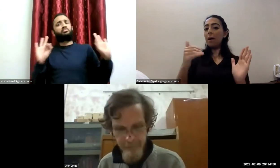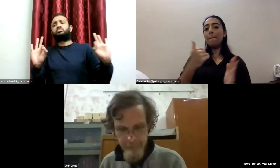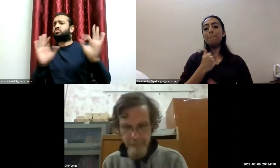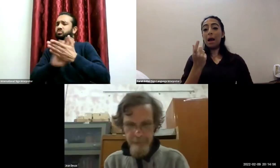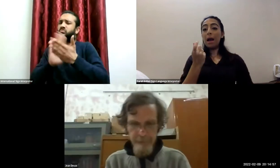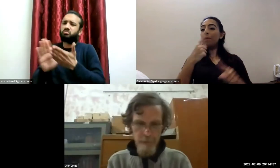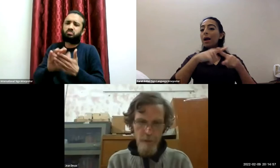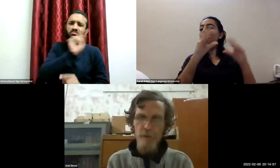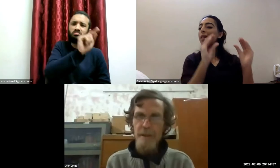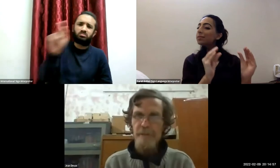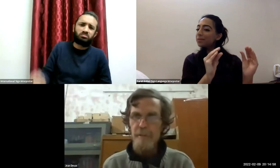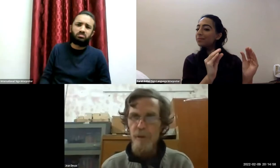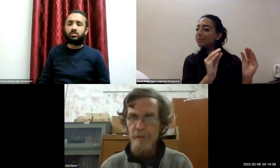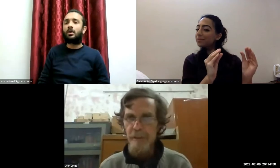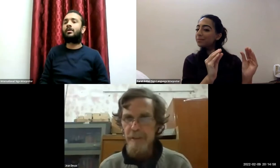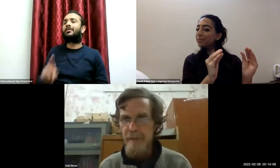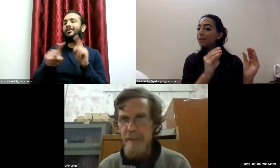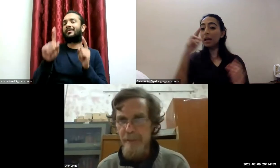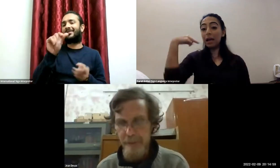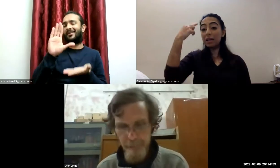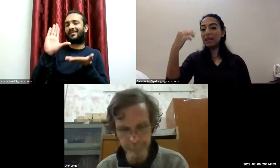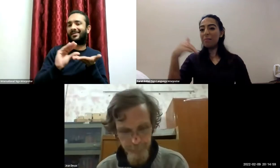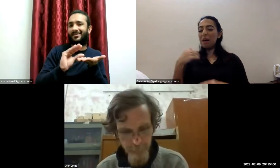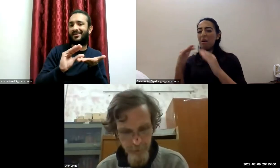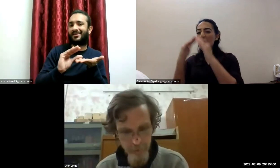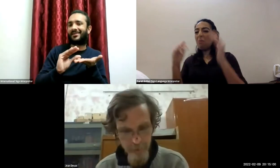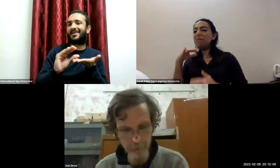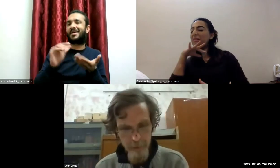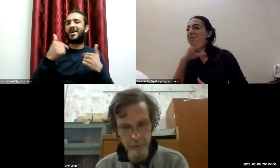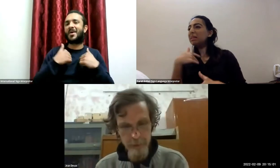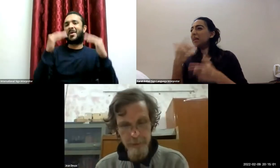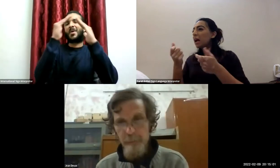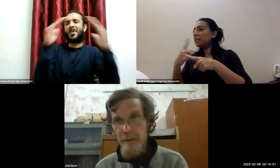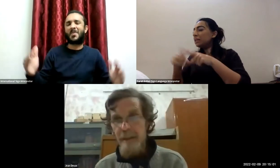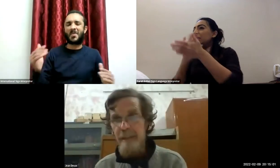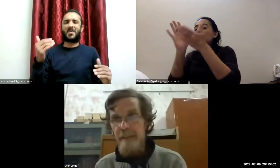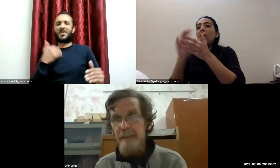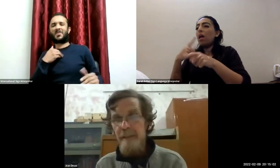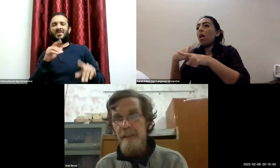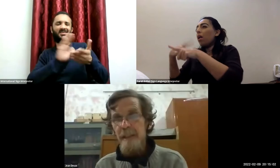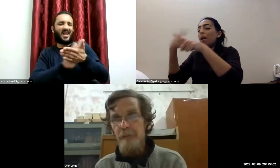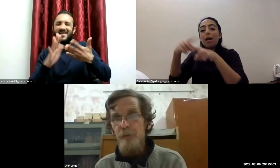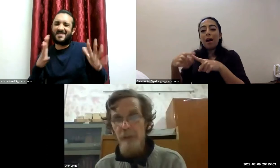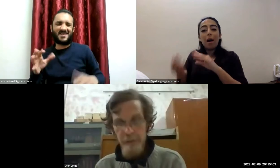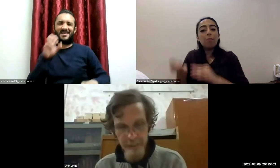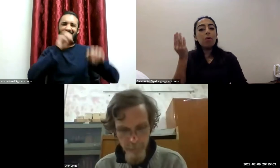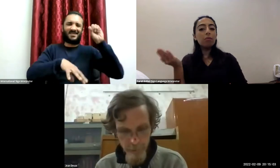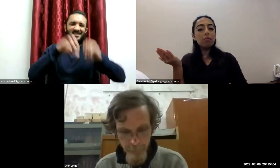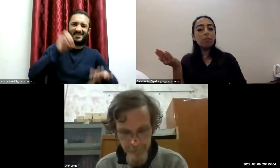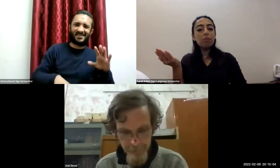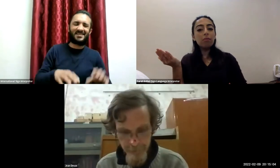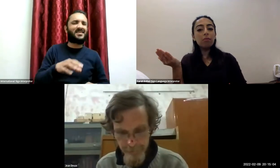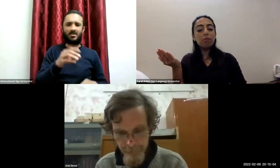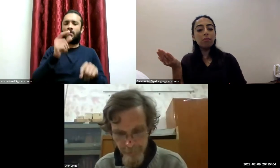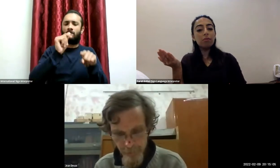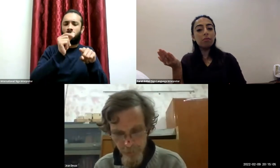less than someone who lives in a more difficult environment similarly if you are a disabled